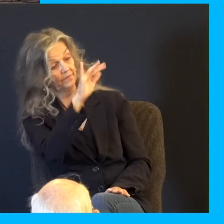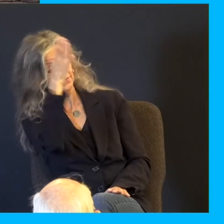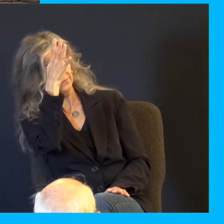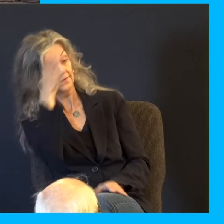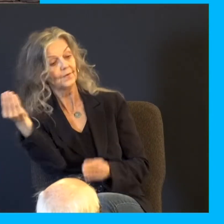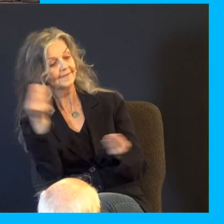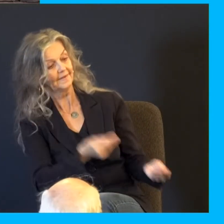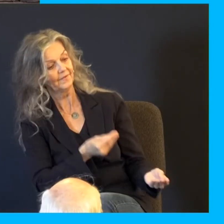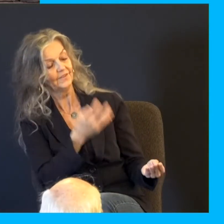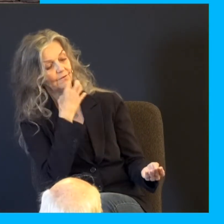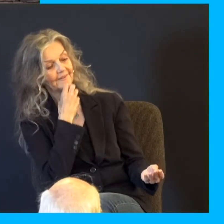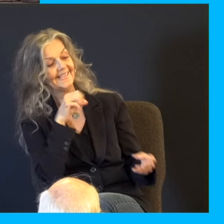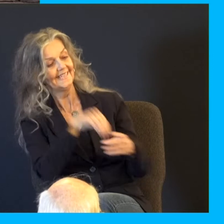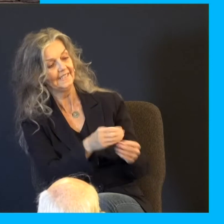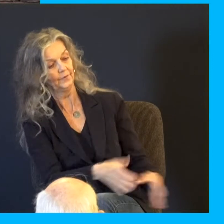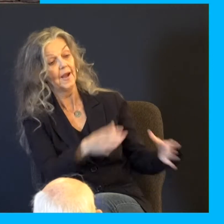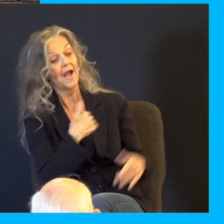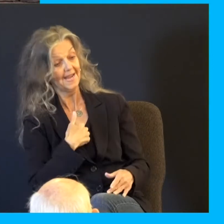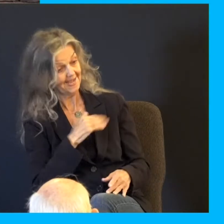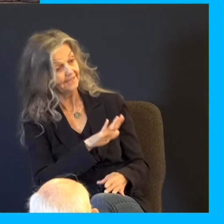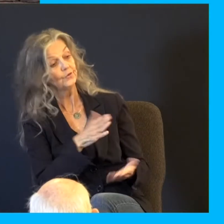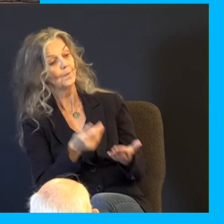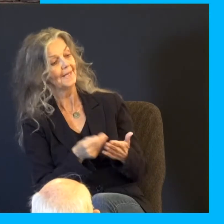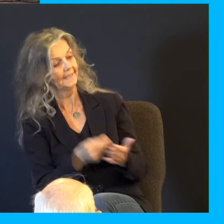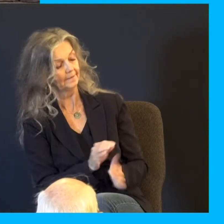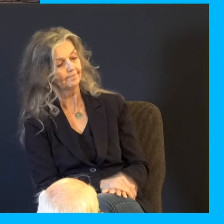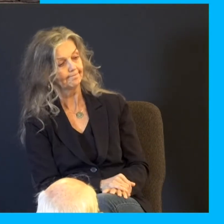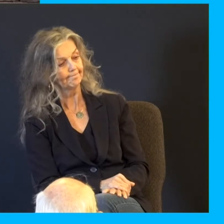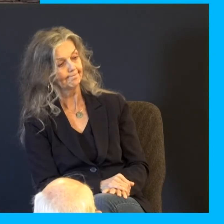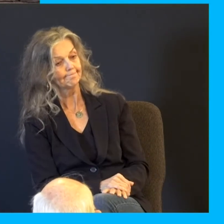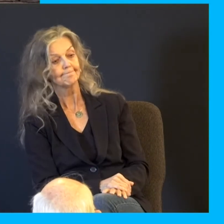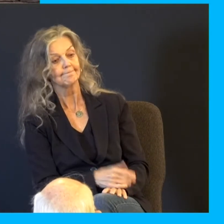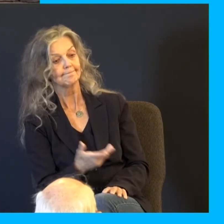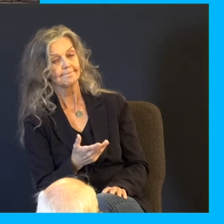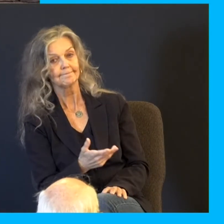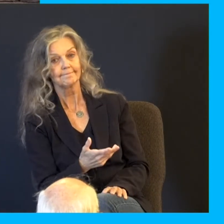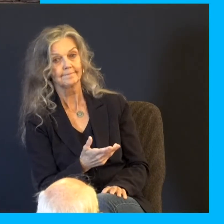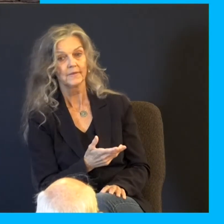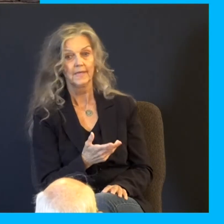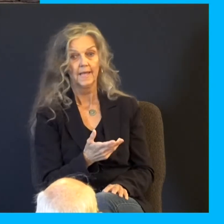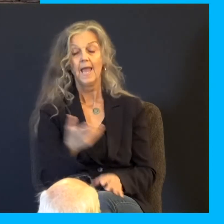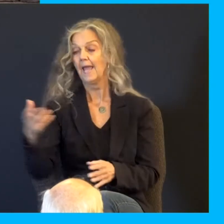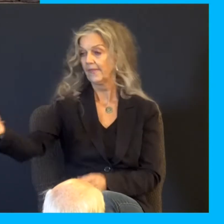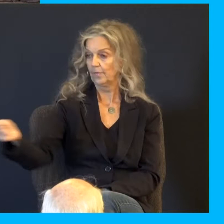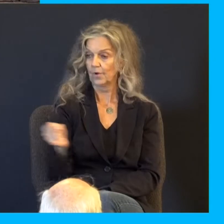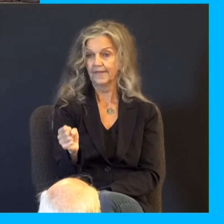in your sacks. I had your money, and I brought, or sorry, and he brought Simeon out unto them. And the